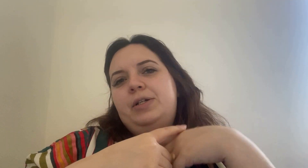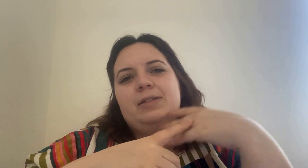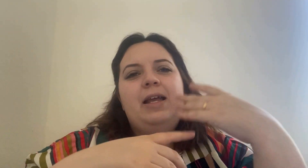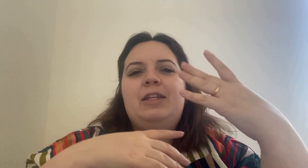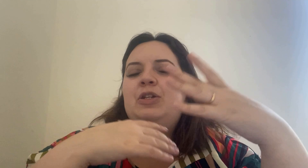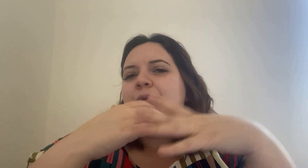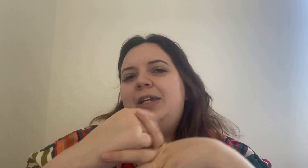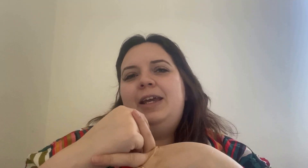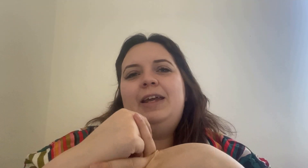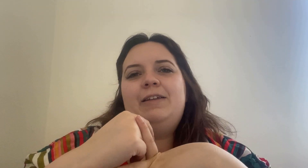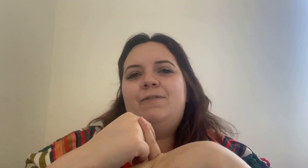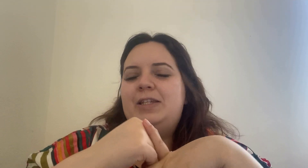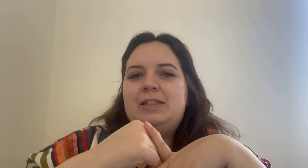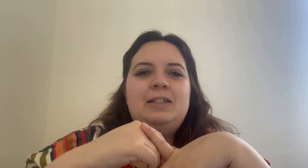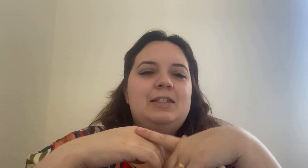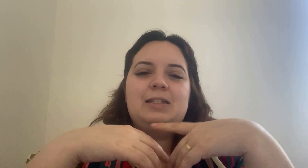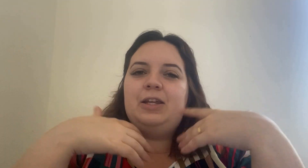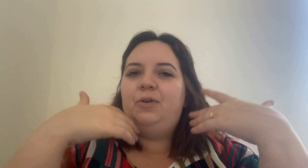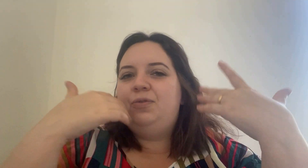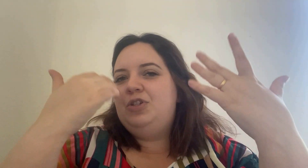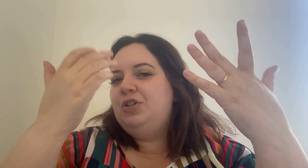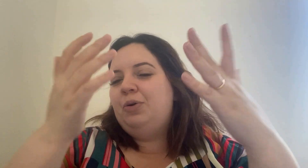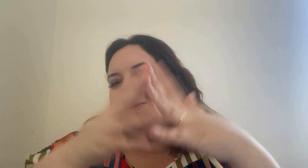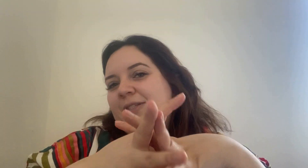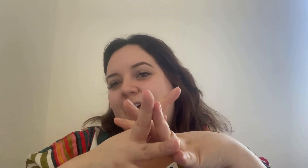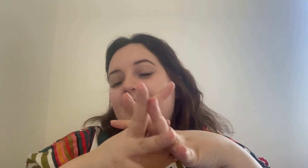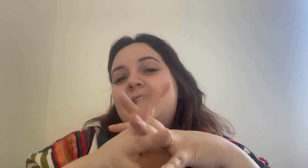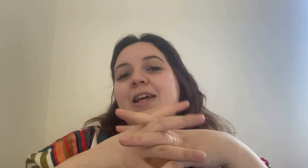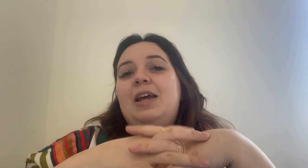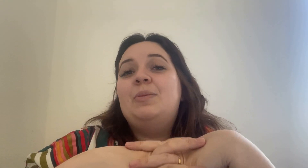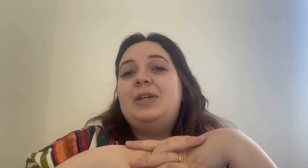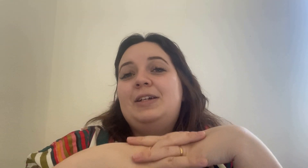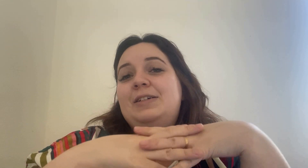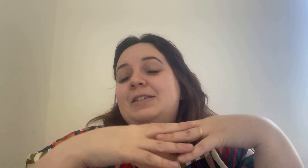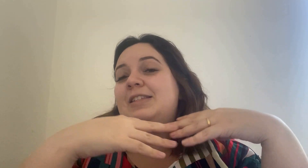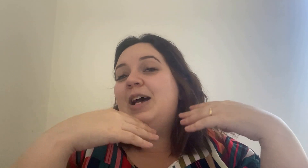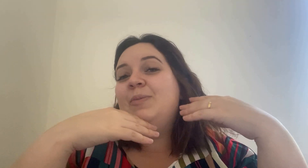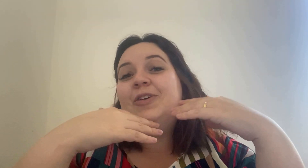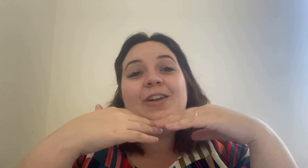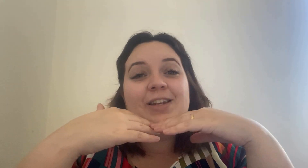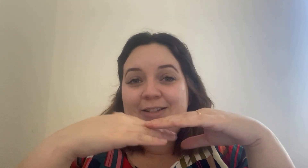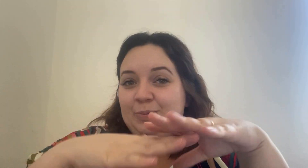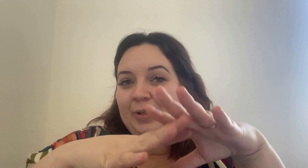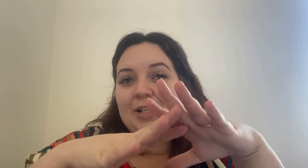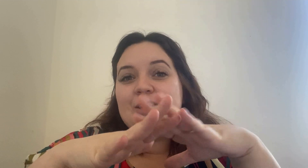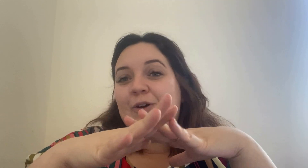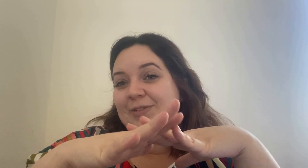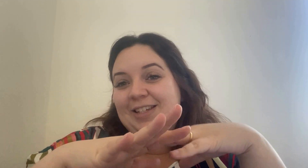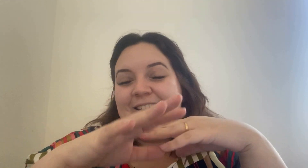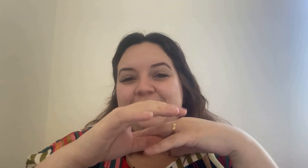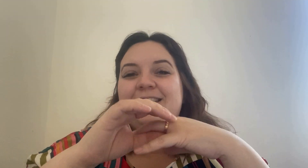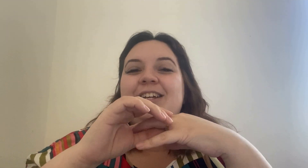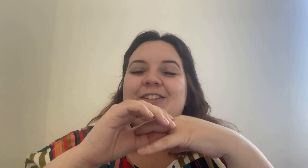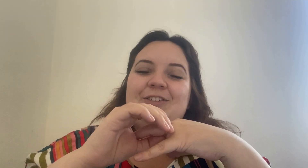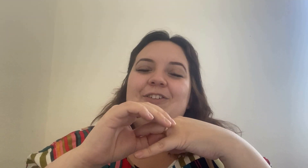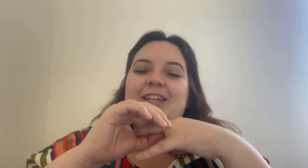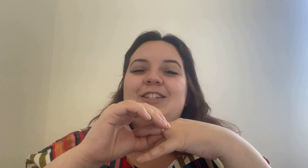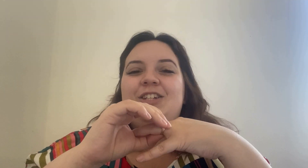that you can visit the official website because i'm not an expert on this so you can check